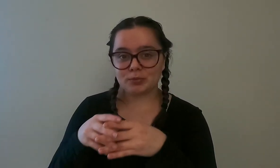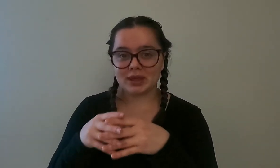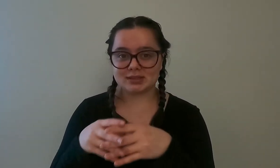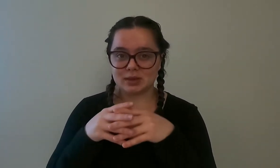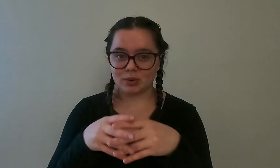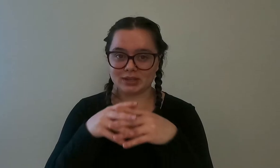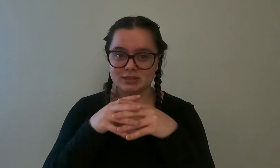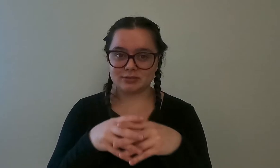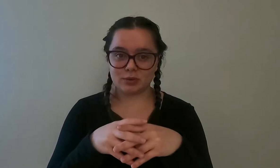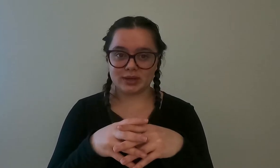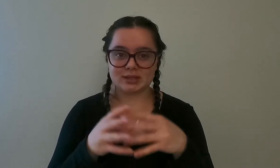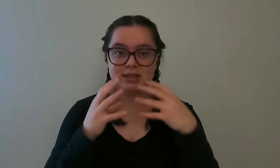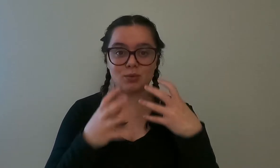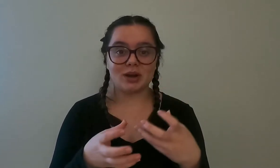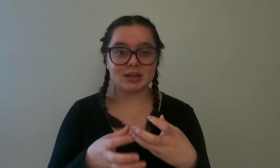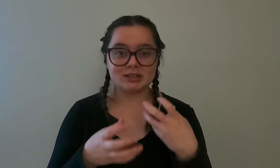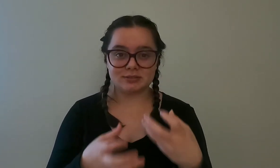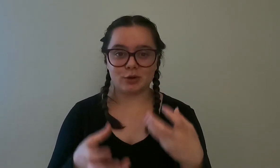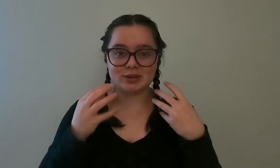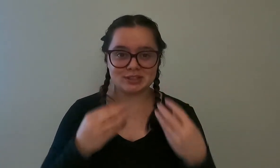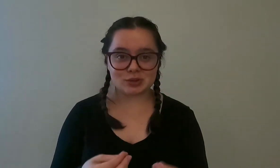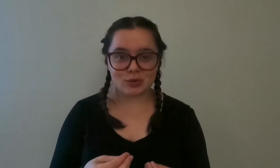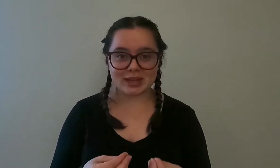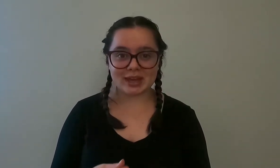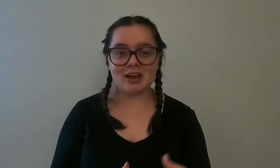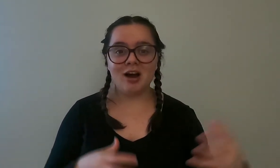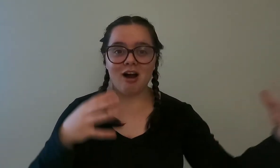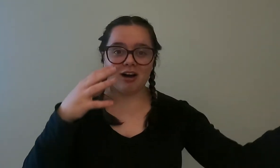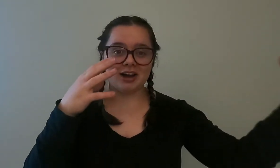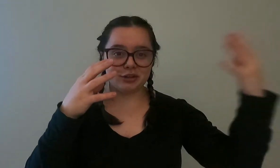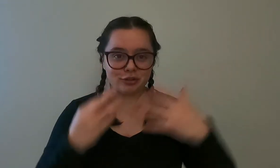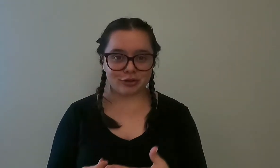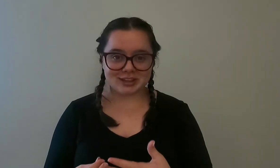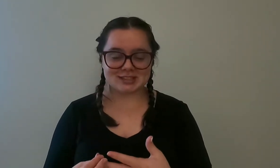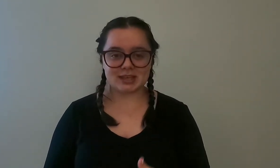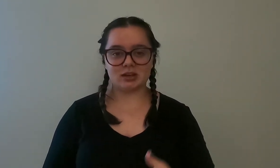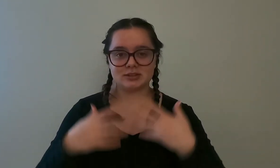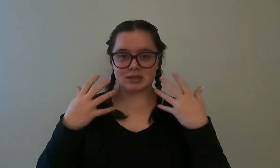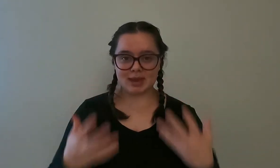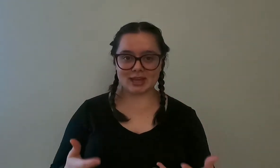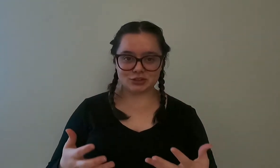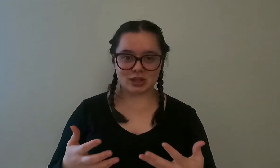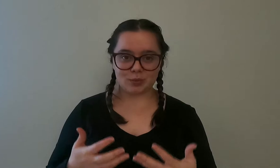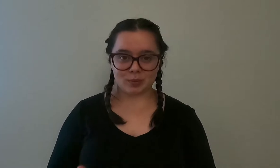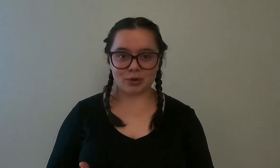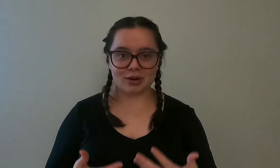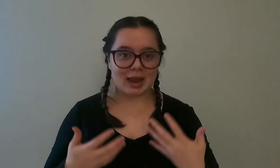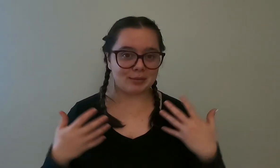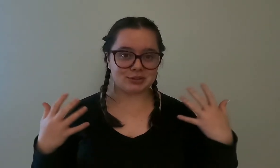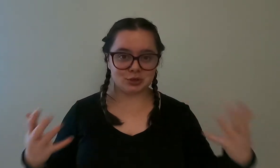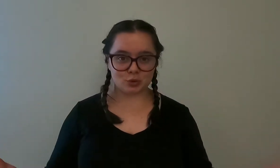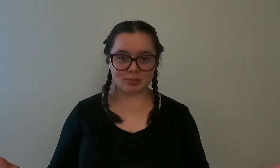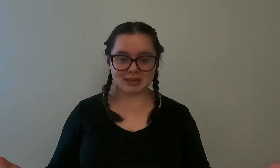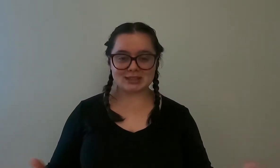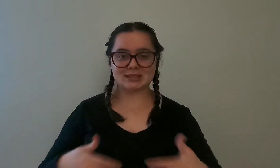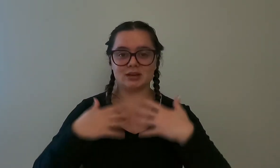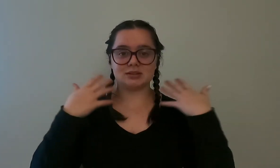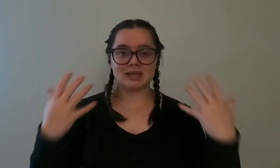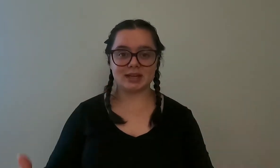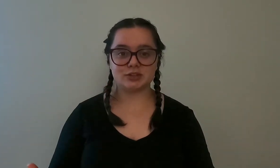because they want us to focus they wanted us to focus solely on learning the skills and making sure that we were able to complete the skills and get